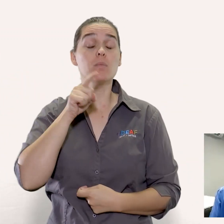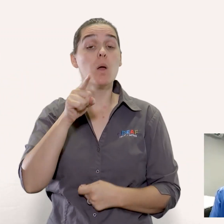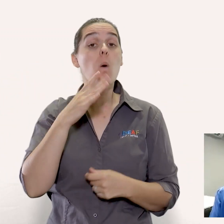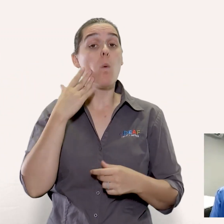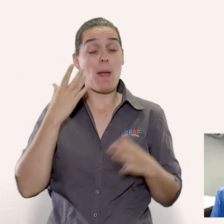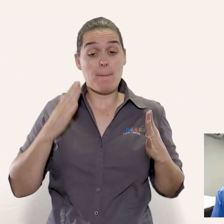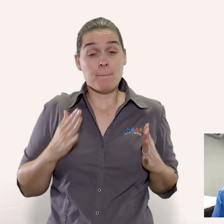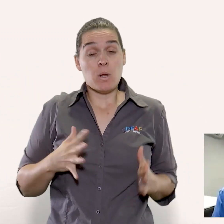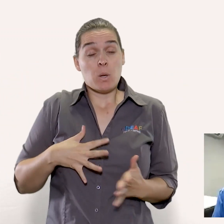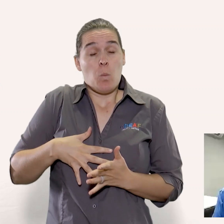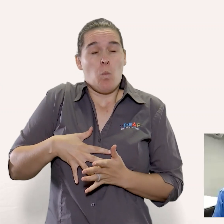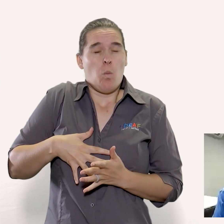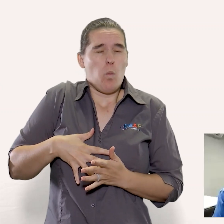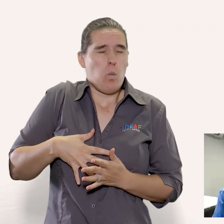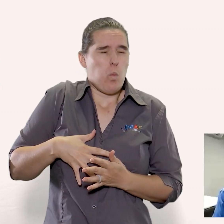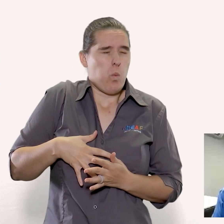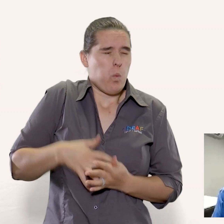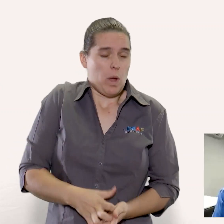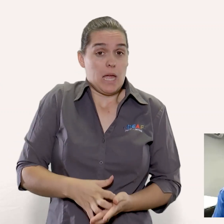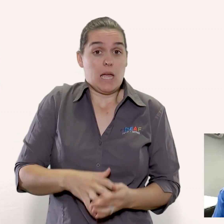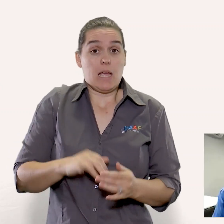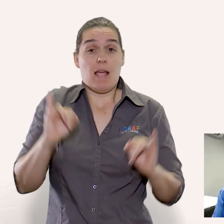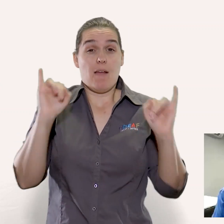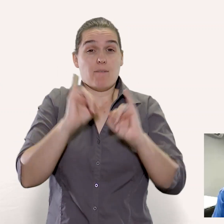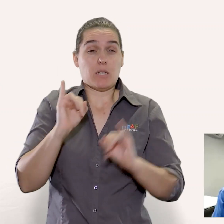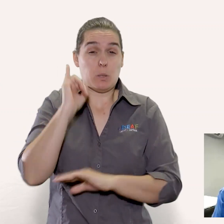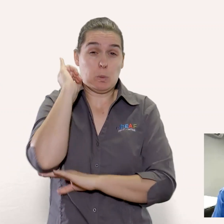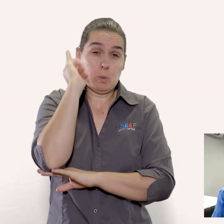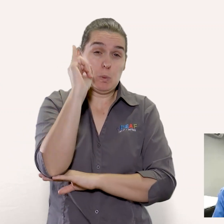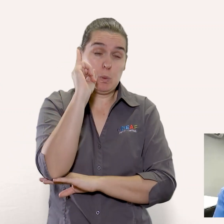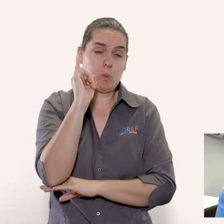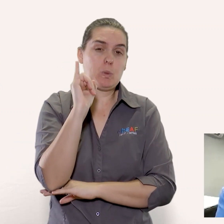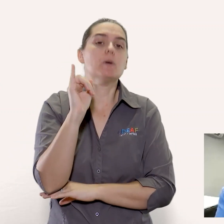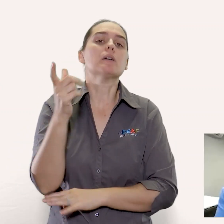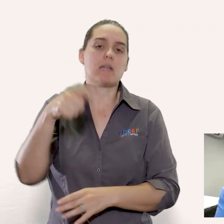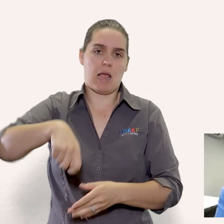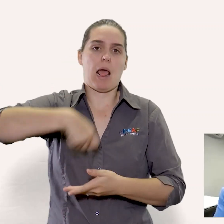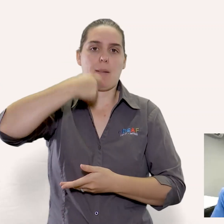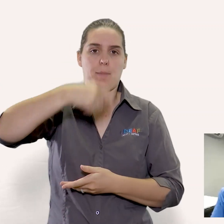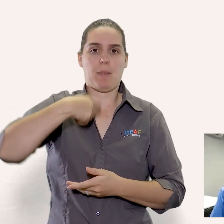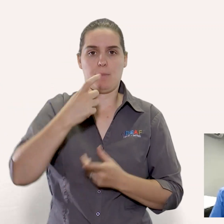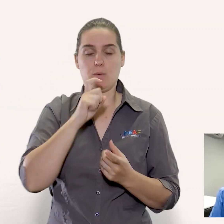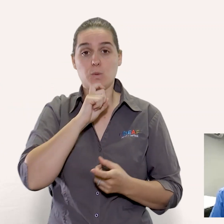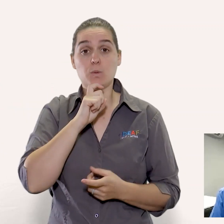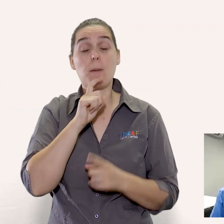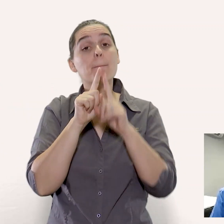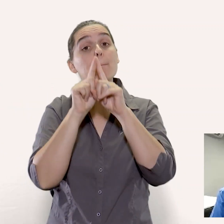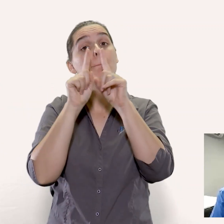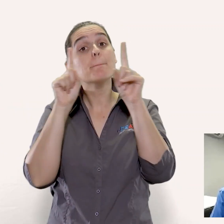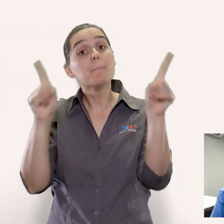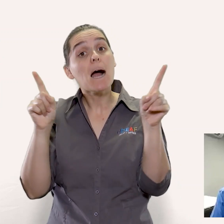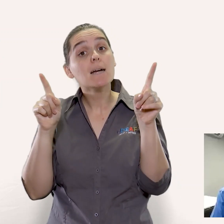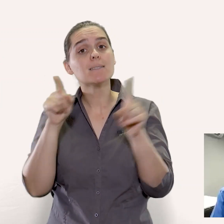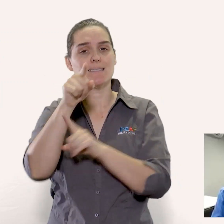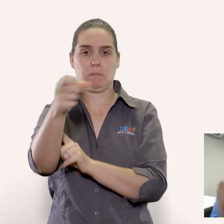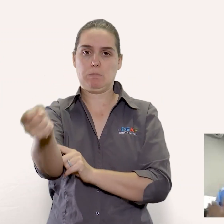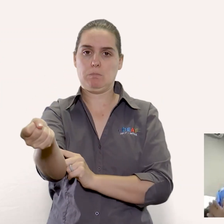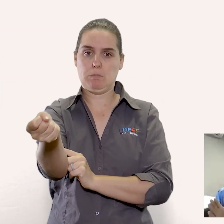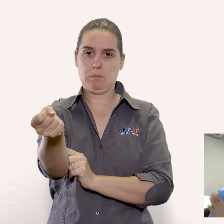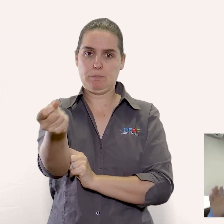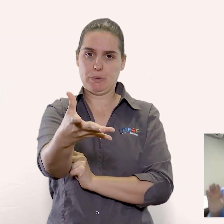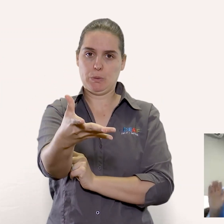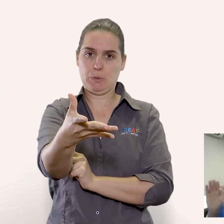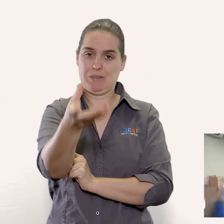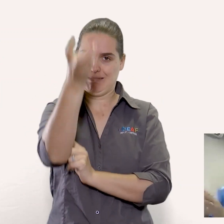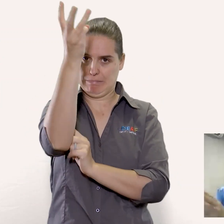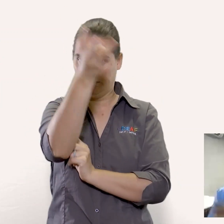this in severe infections in my patients and it works very well it's a little bit more expensive but you can have this in